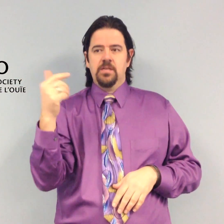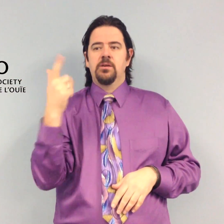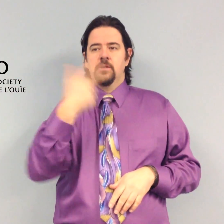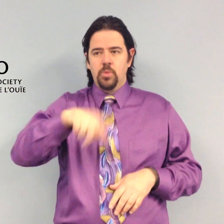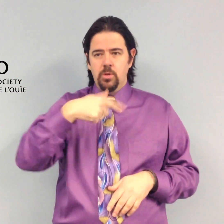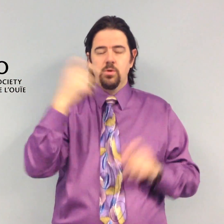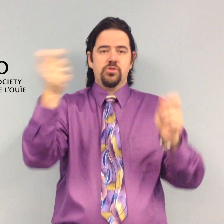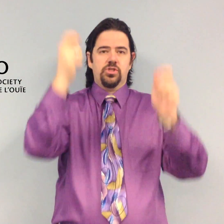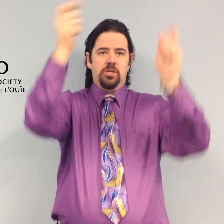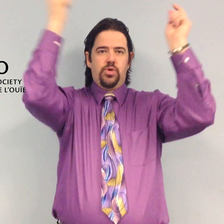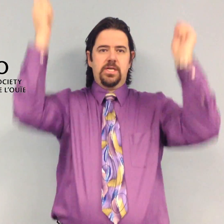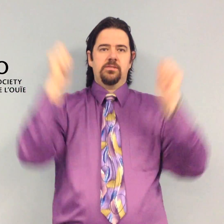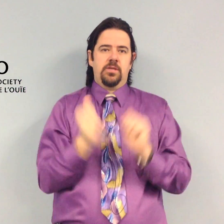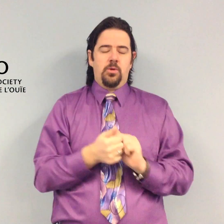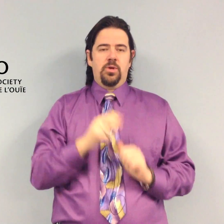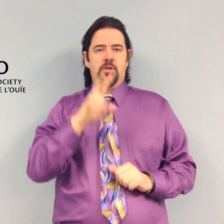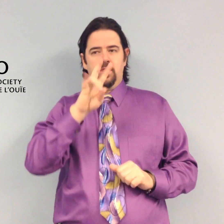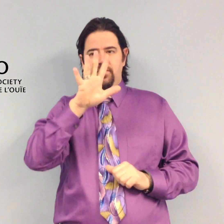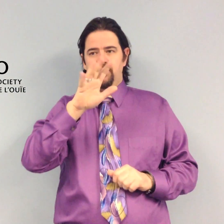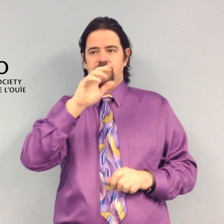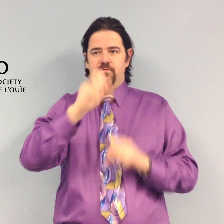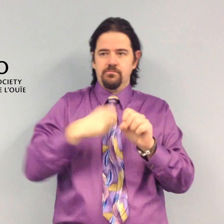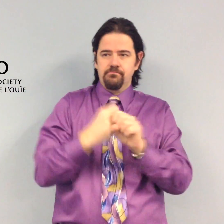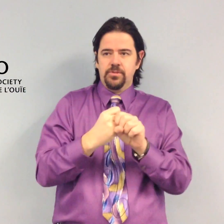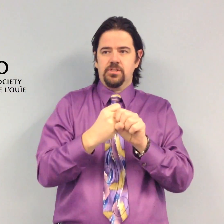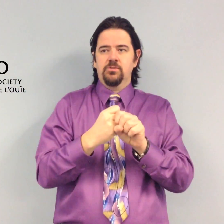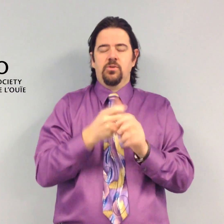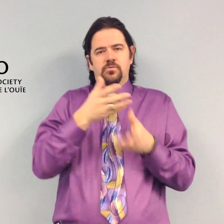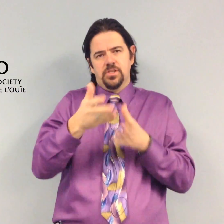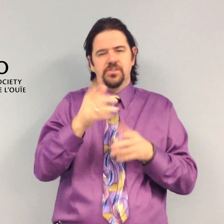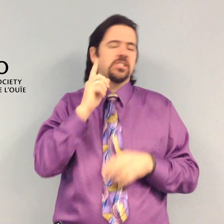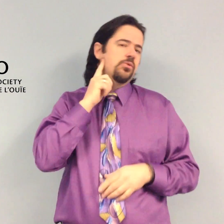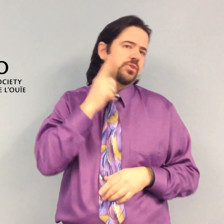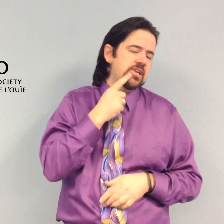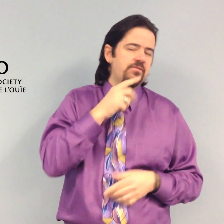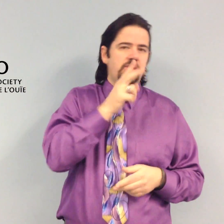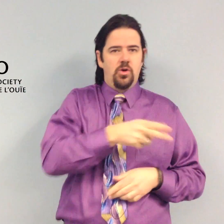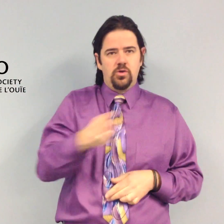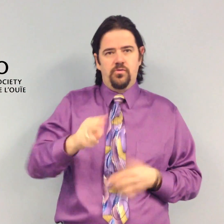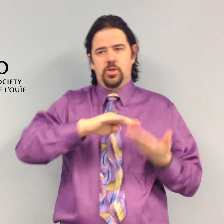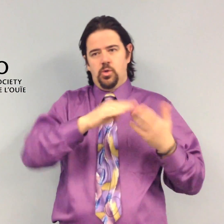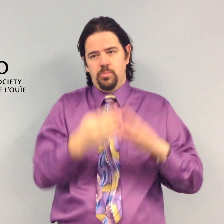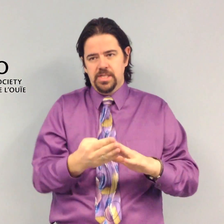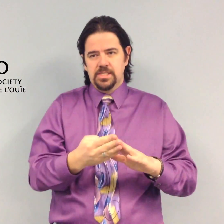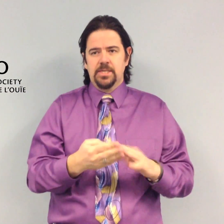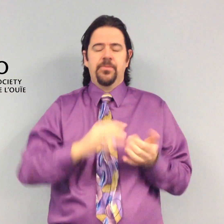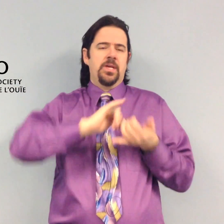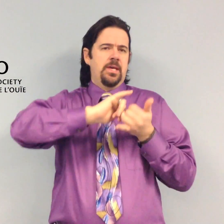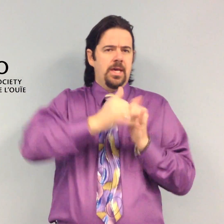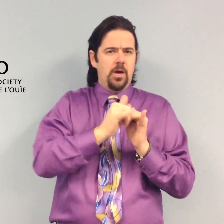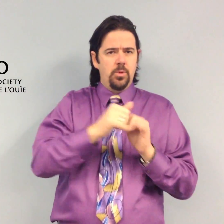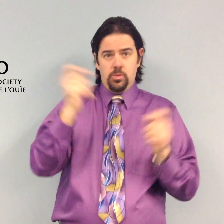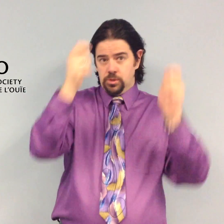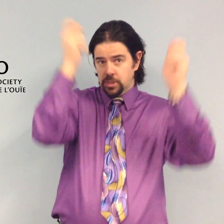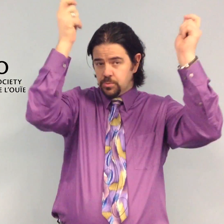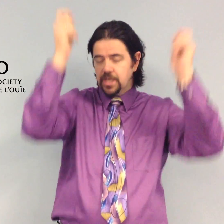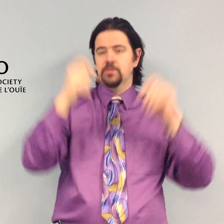on the 75th Anniversary On March 11, 2015, CHS marks its 75th year anniversary,